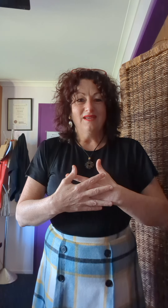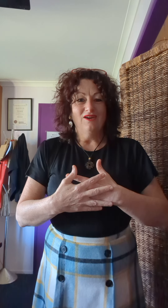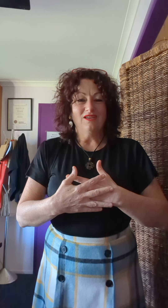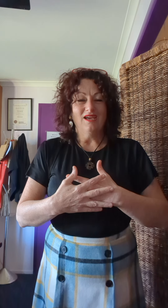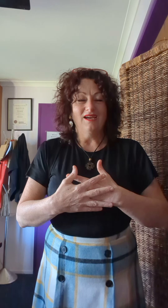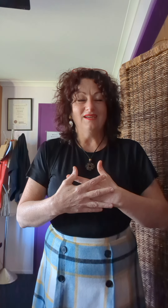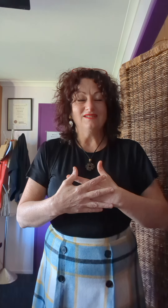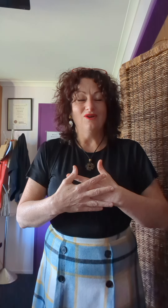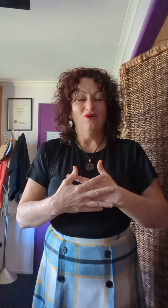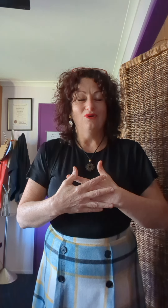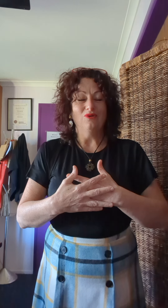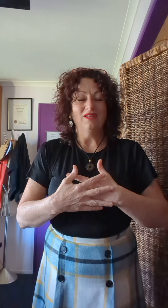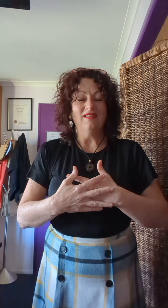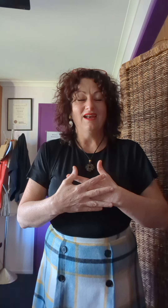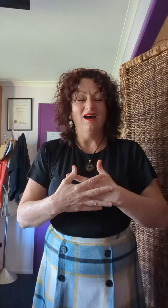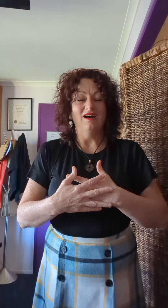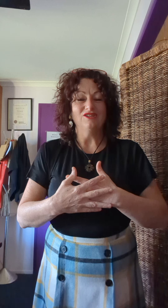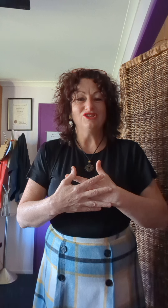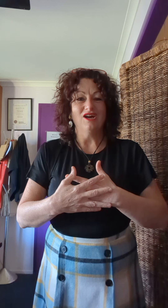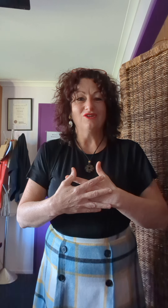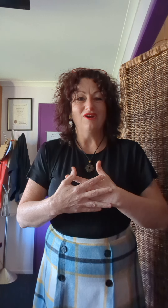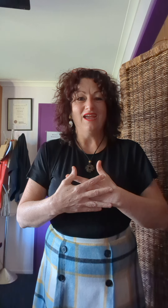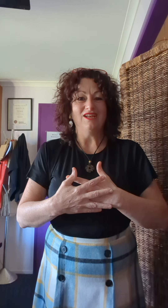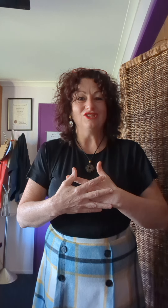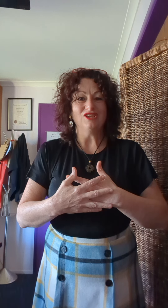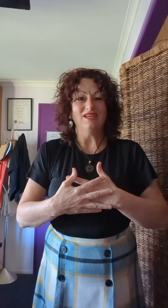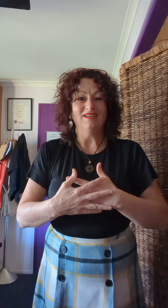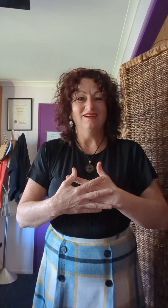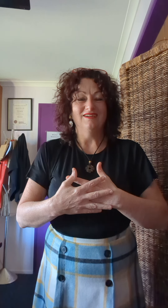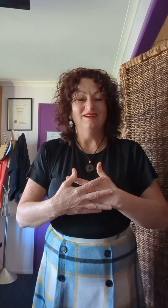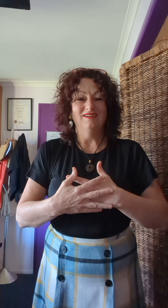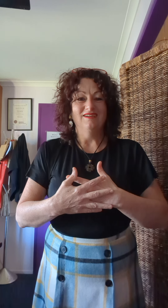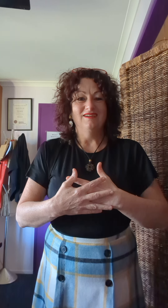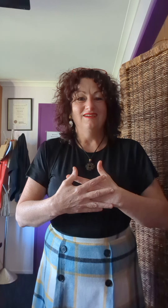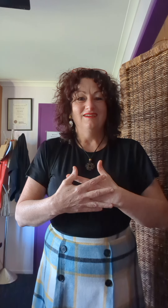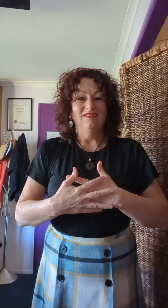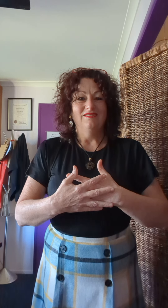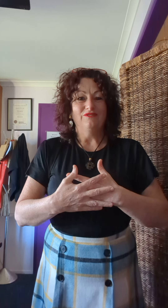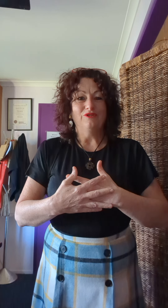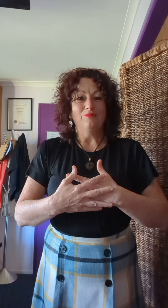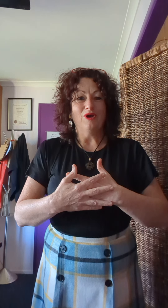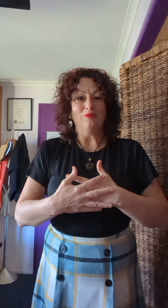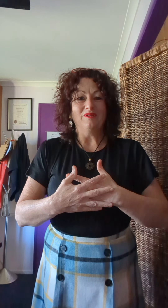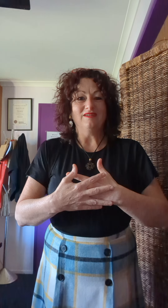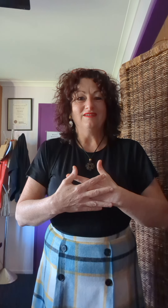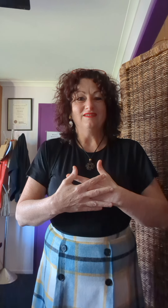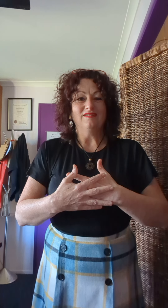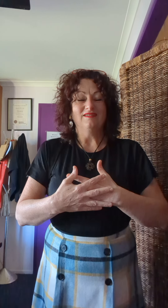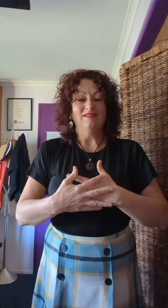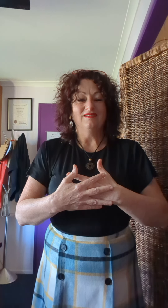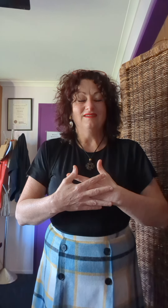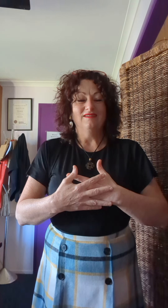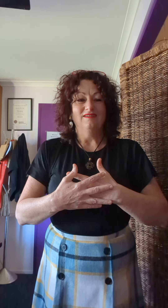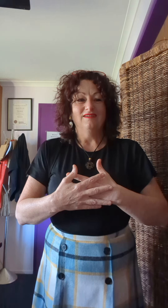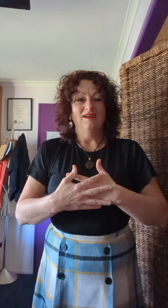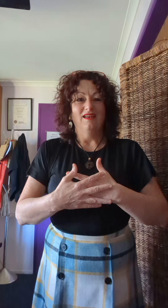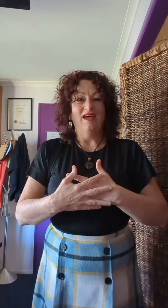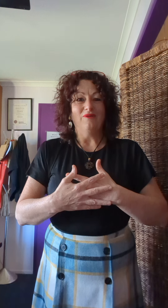Okay, so holding that heart chakra energy for a moment, allowing